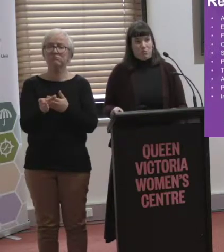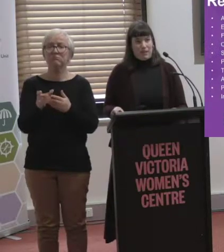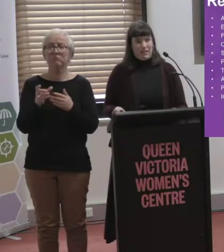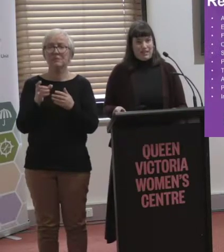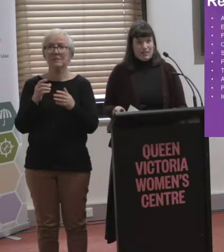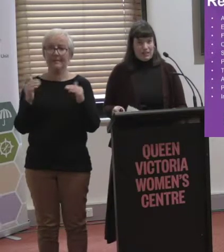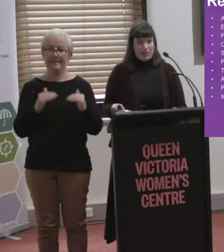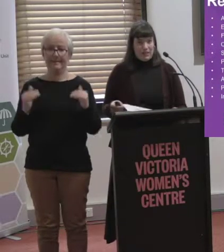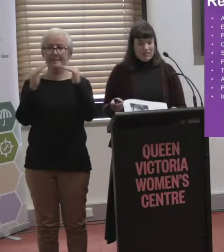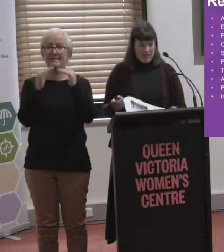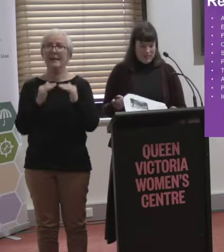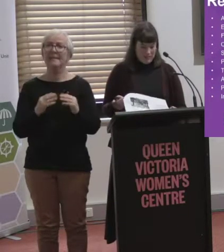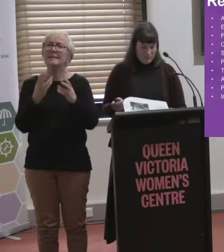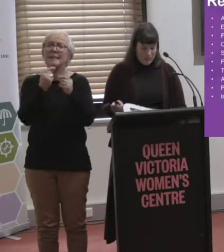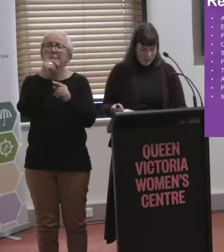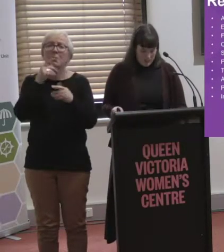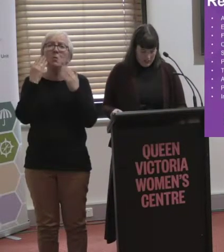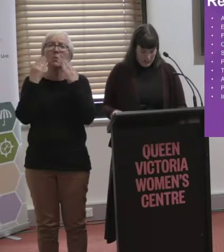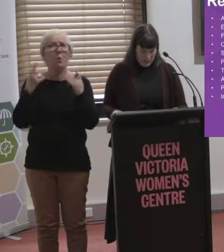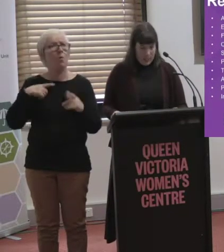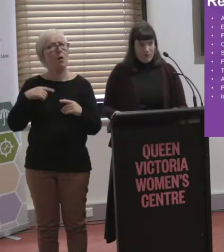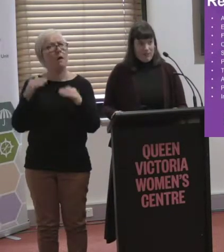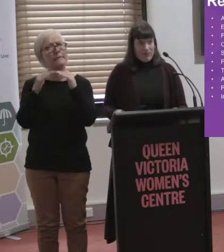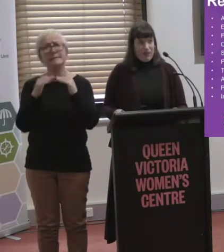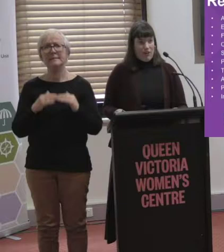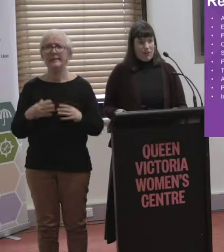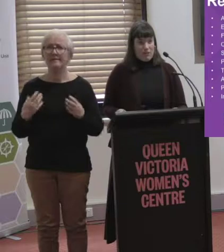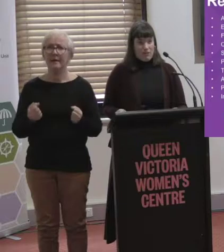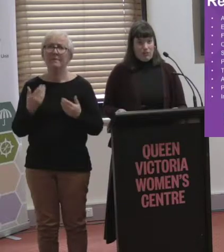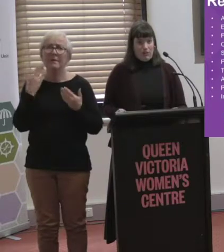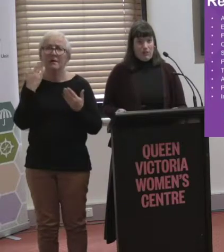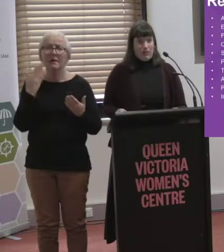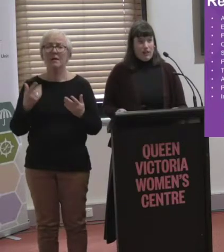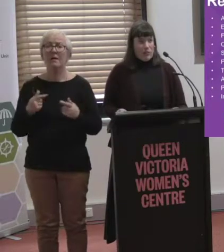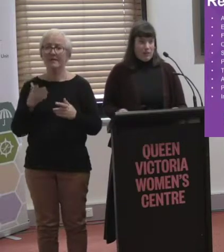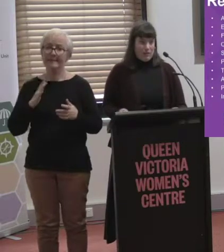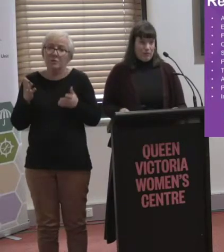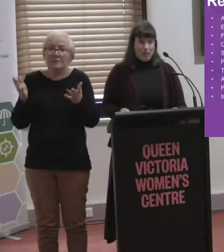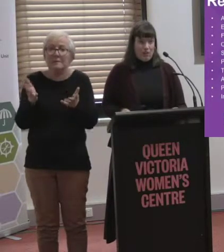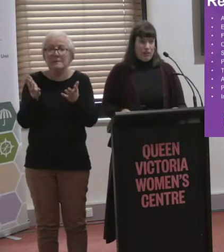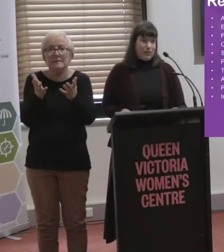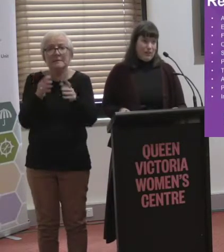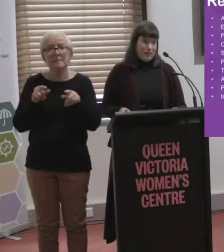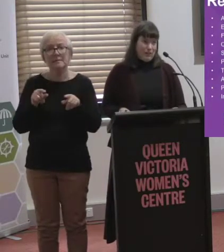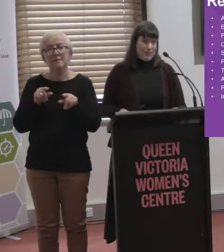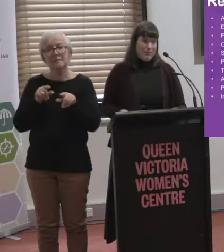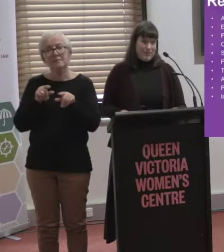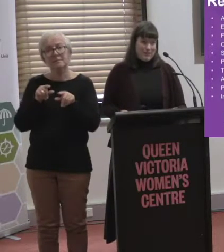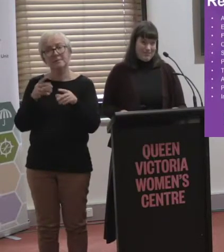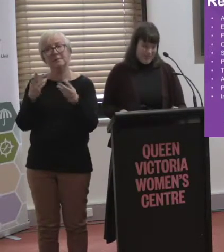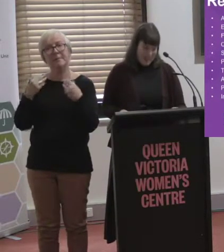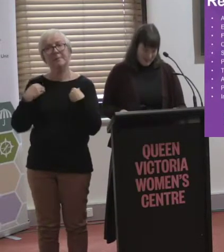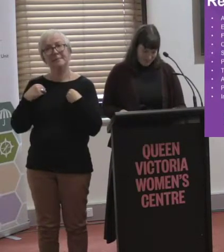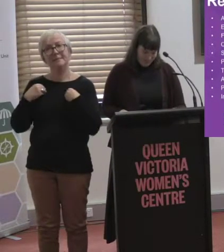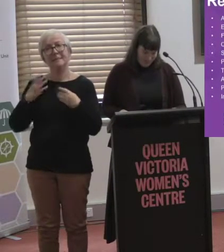understand why the standards are in place and they need to have some encouragement to abide by them, even if they don't care about them themselves.